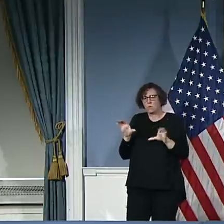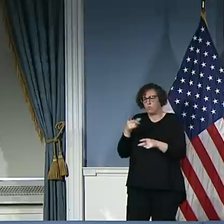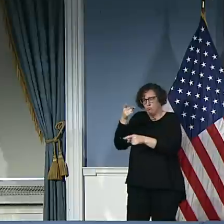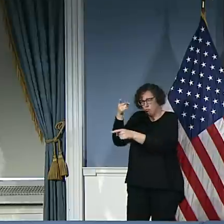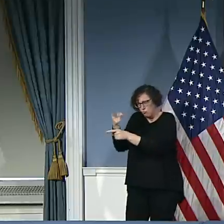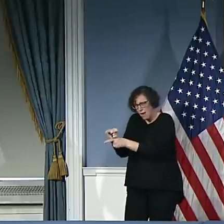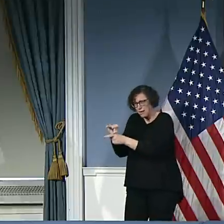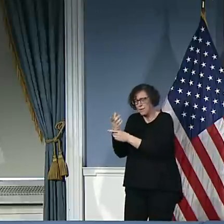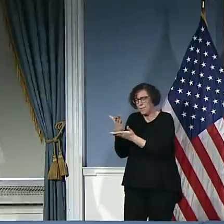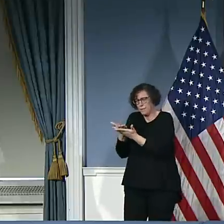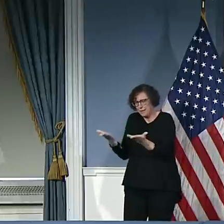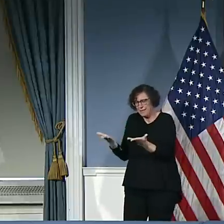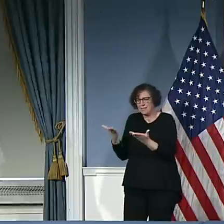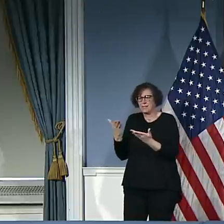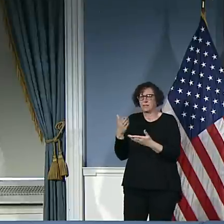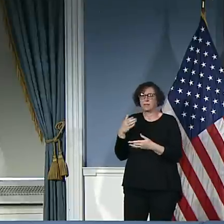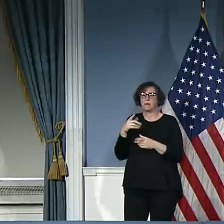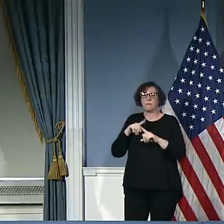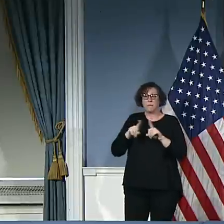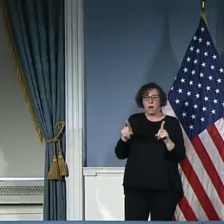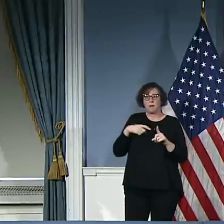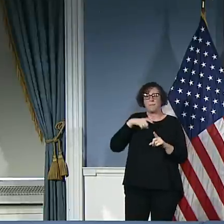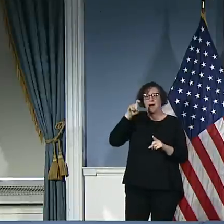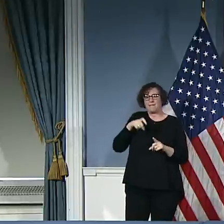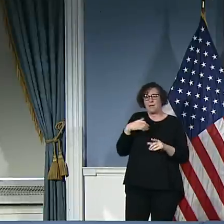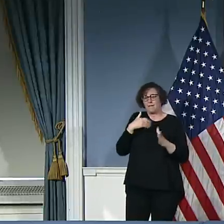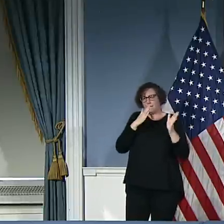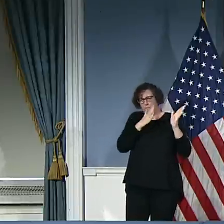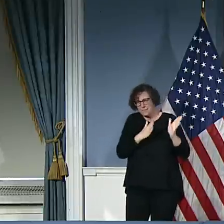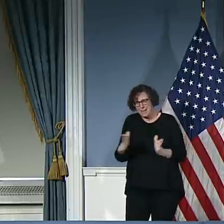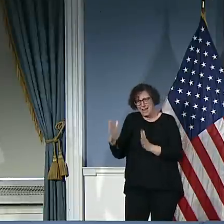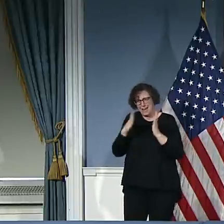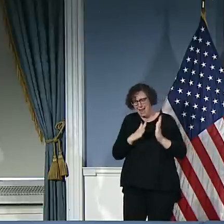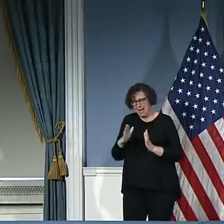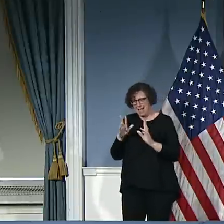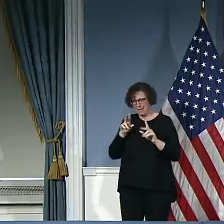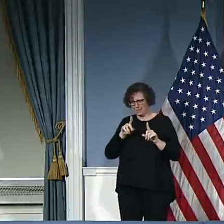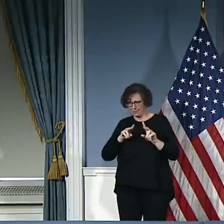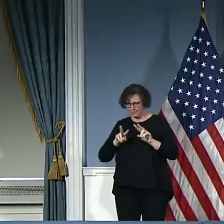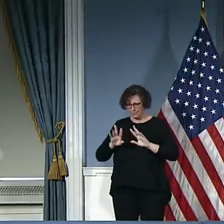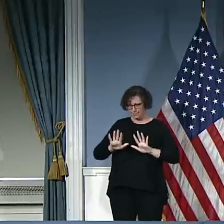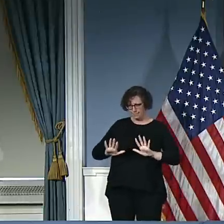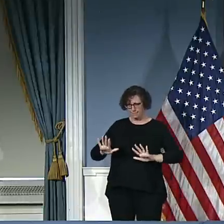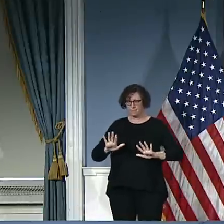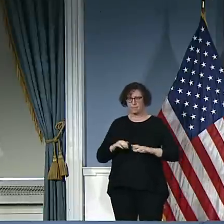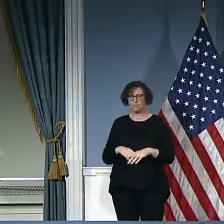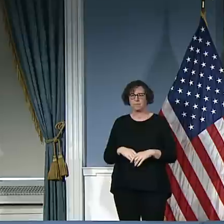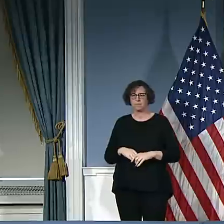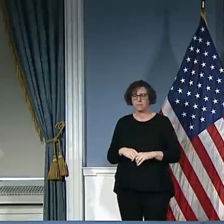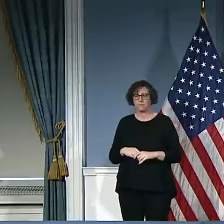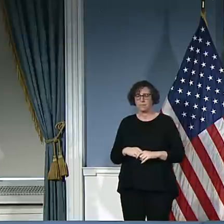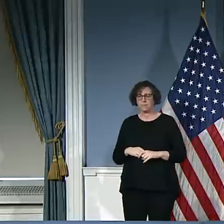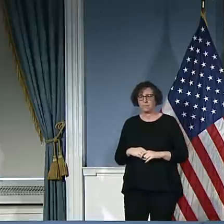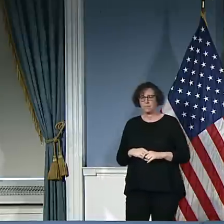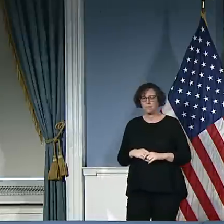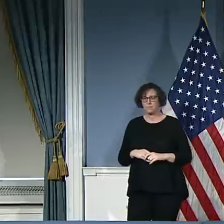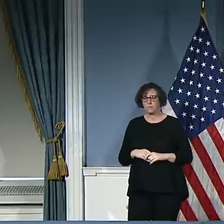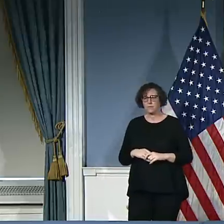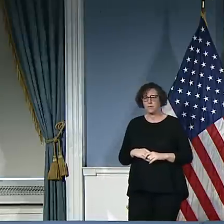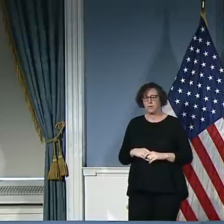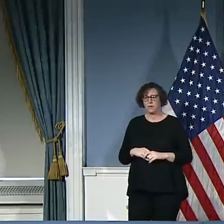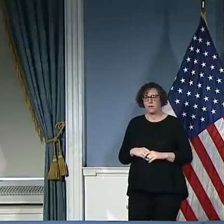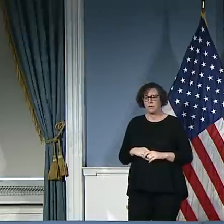some of the examples I gave you I think make sense. So we're releasing people that could be infected to a location where there's an elderly and